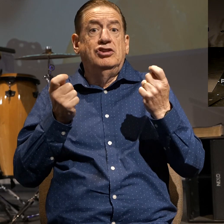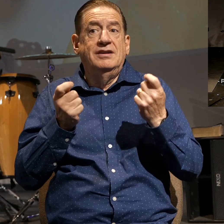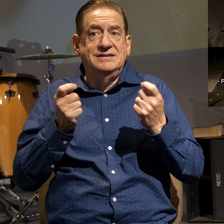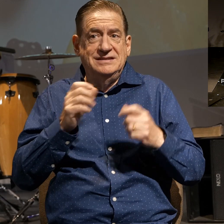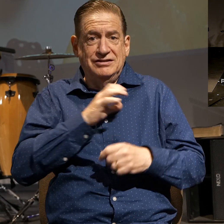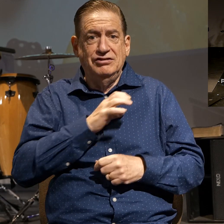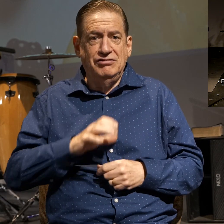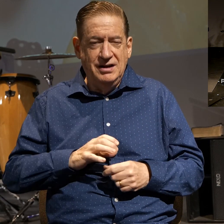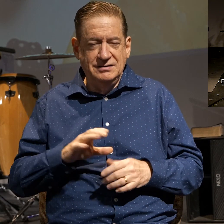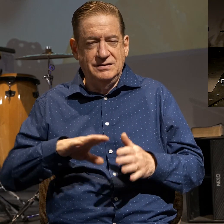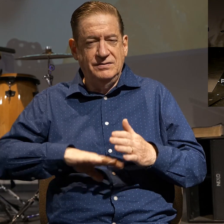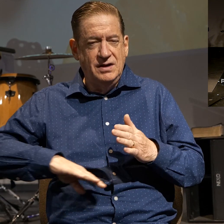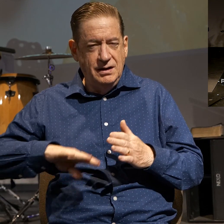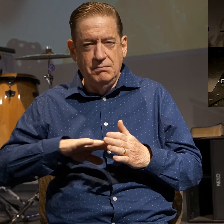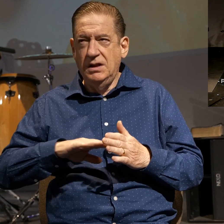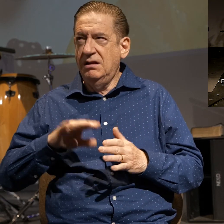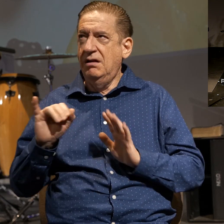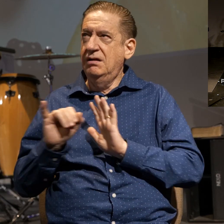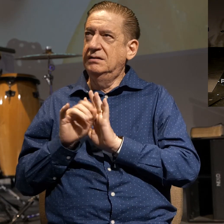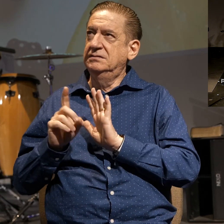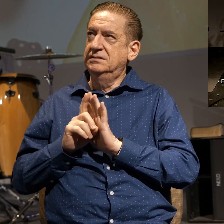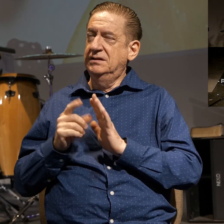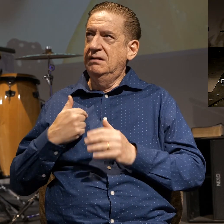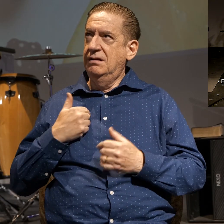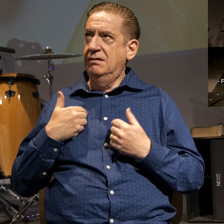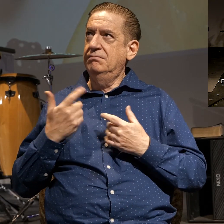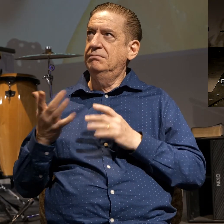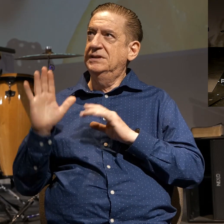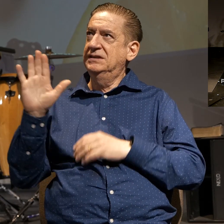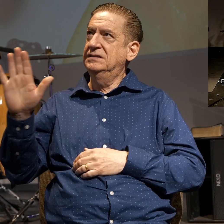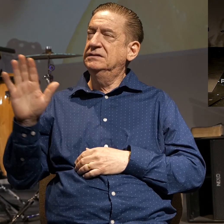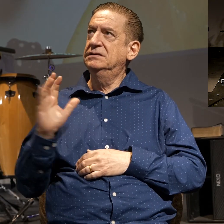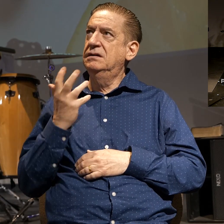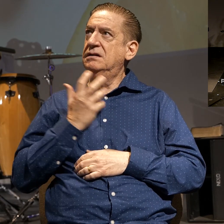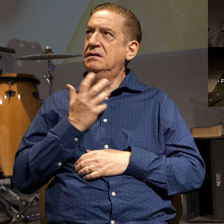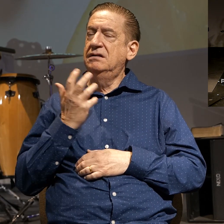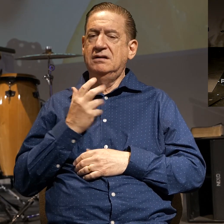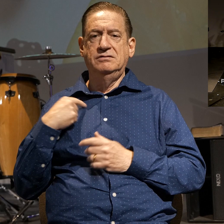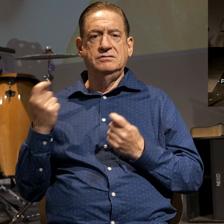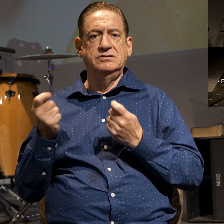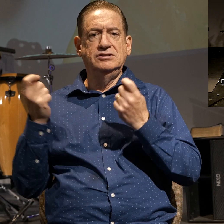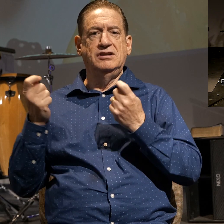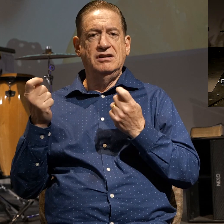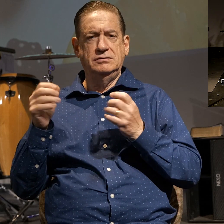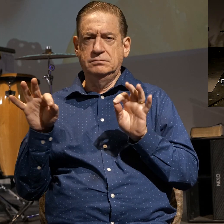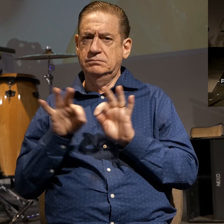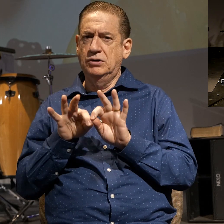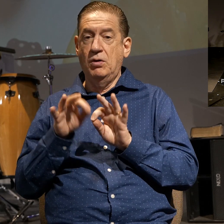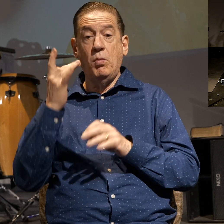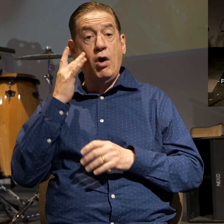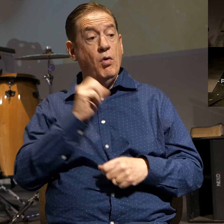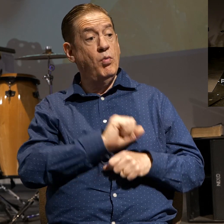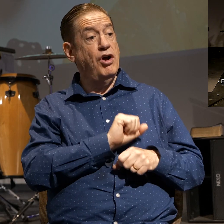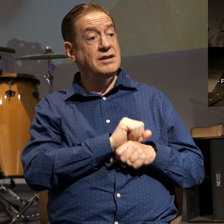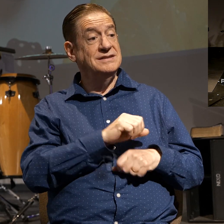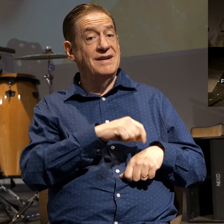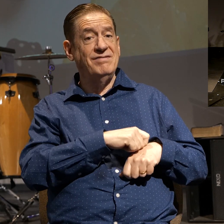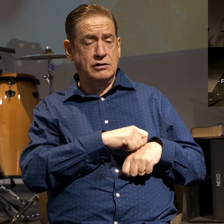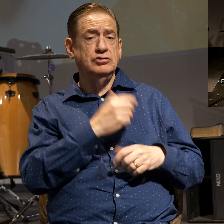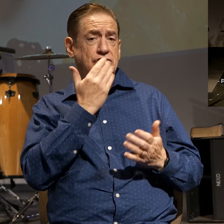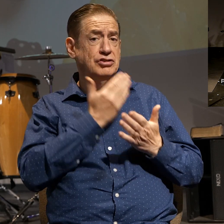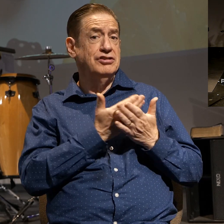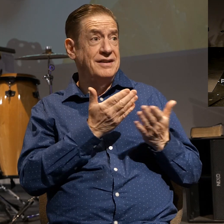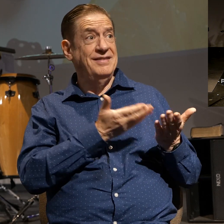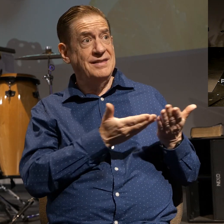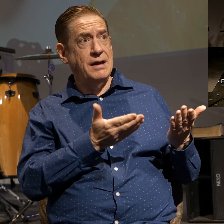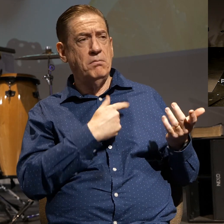identity more than anything else. Rejoicing in Christ is crucial because works of the flesh are often good things that we have